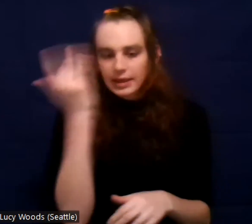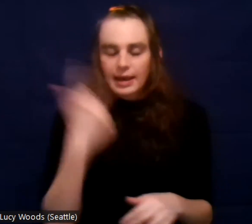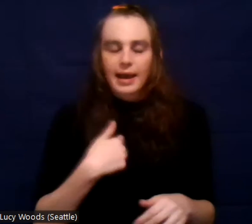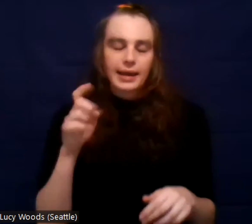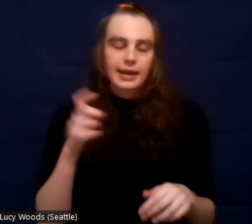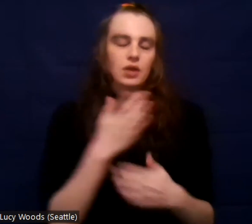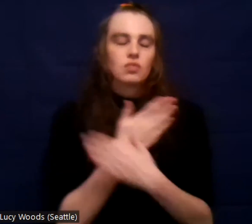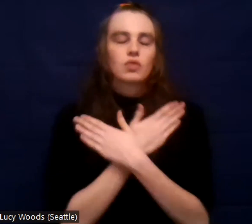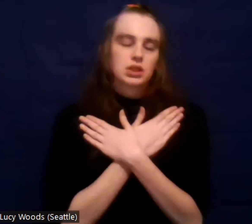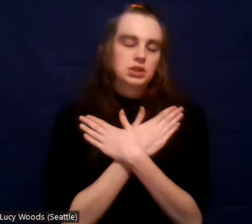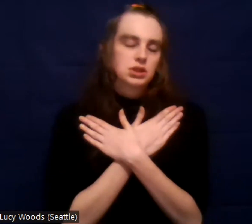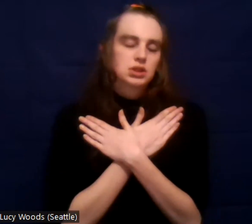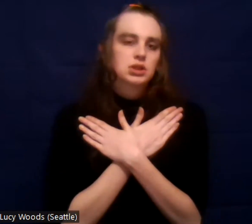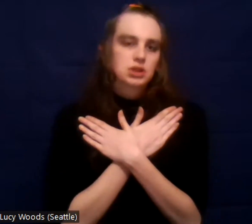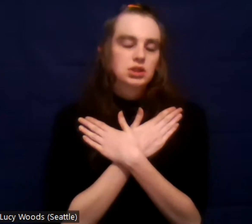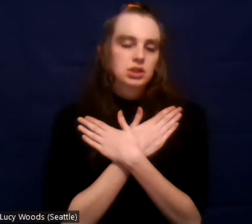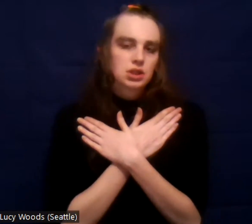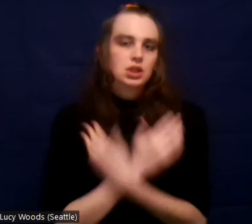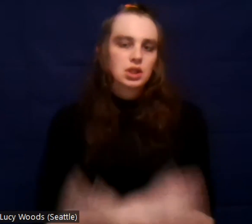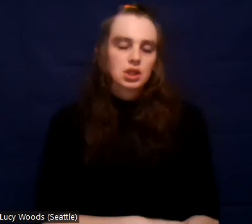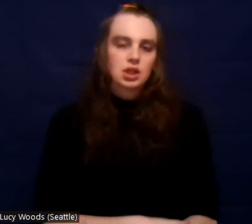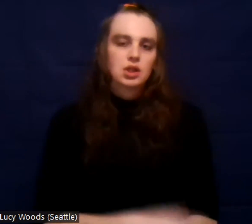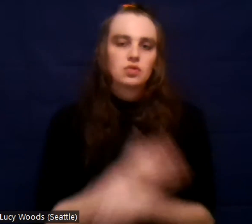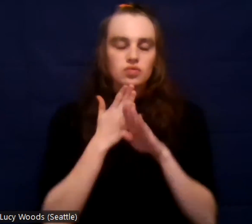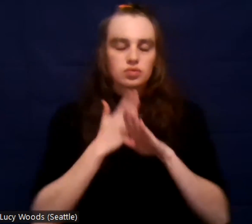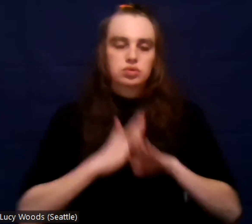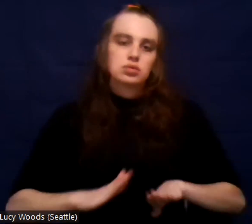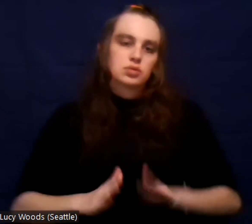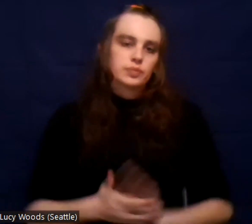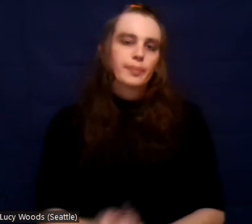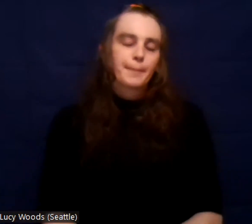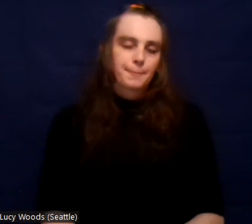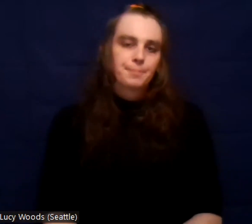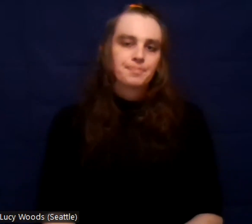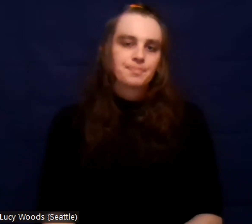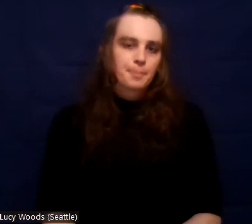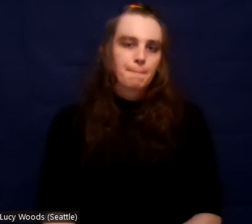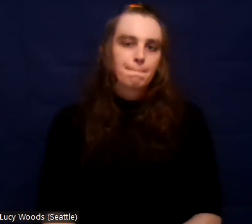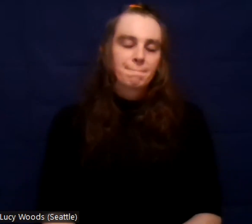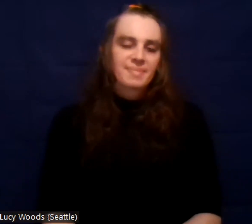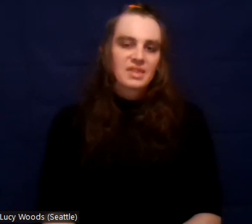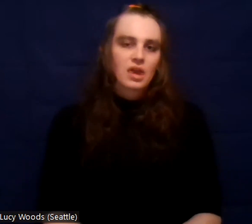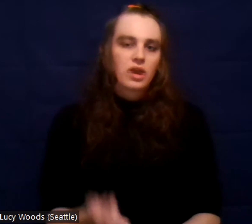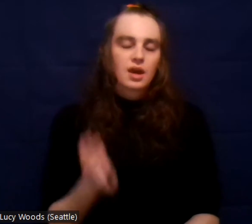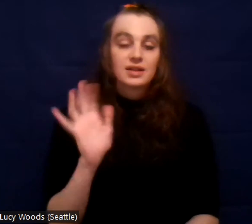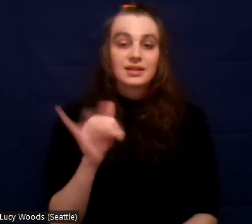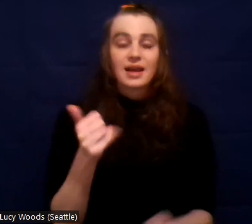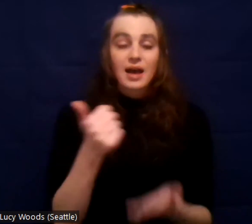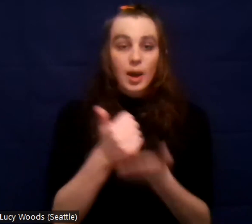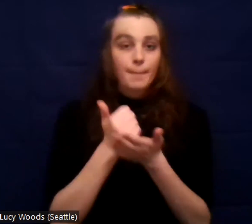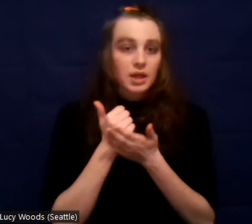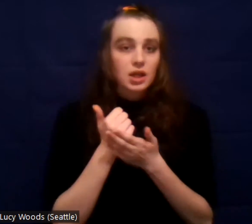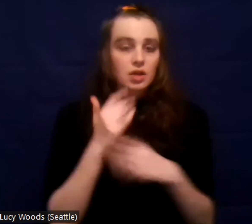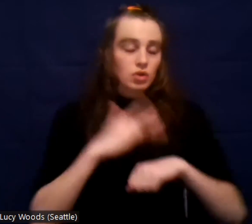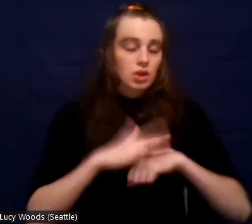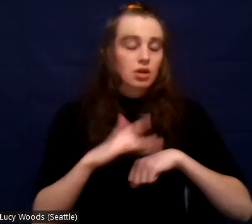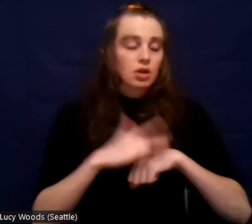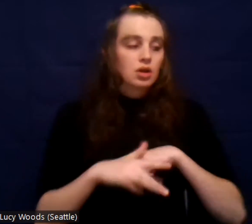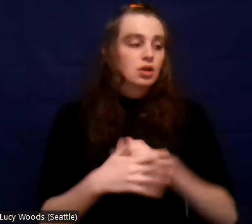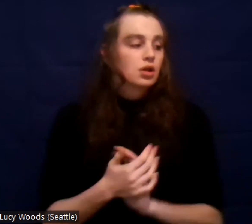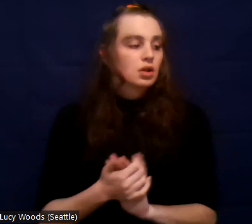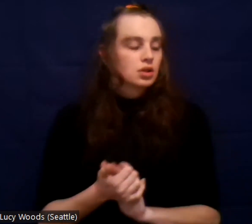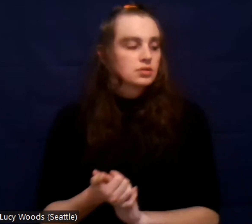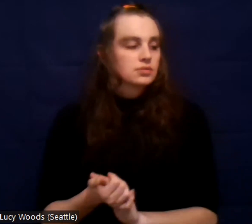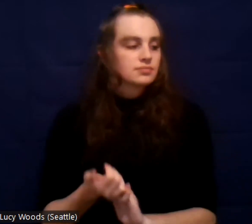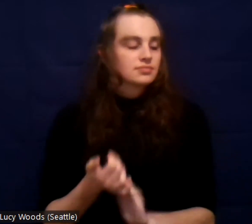rest. Um, and those are just some things that like helped me early on, uh, life